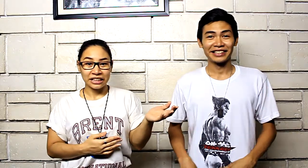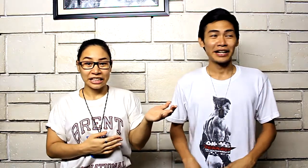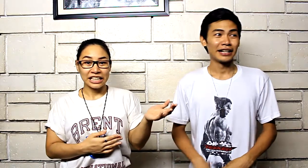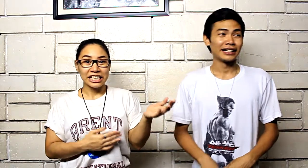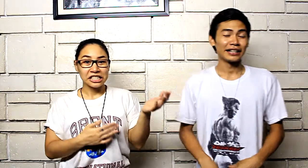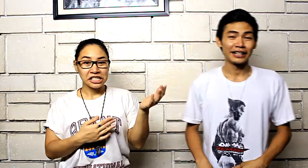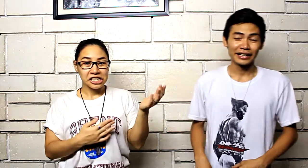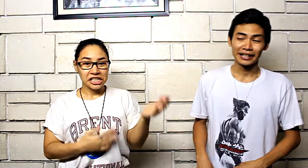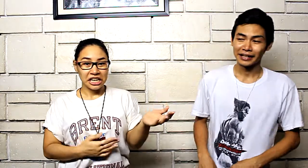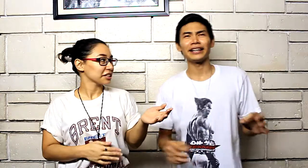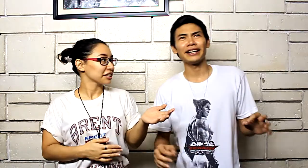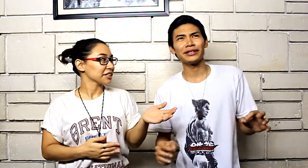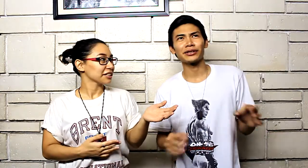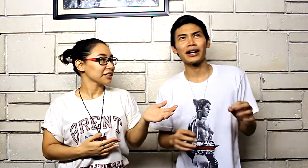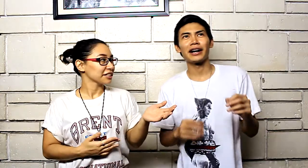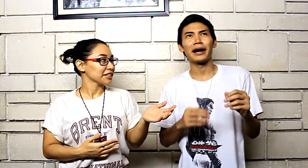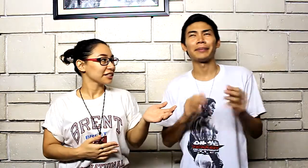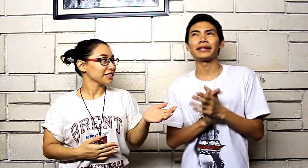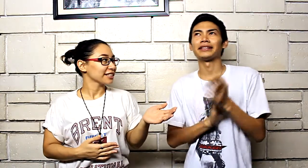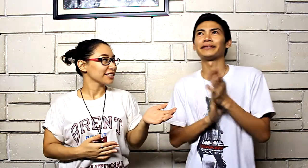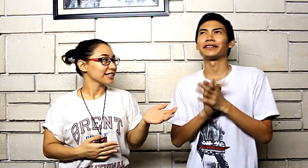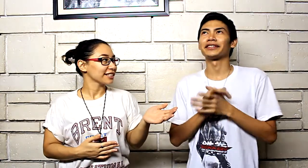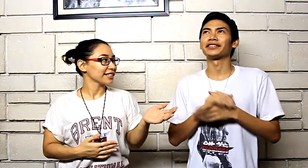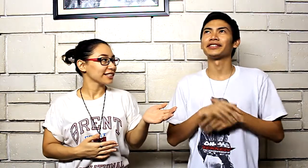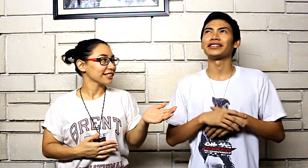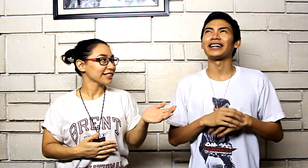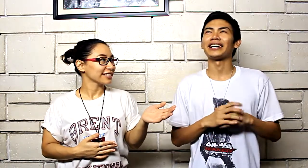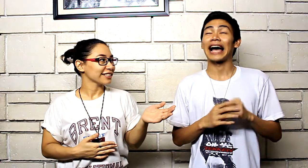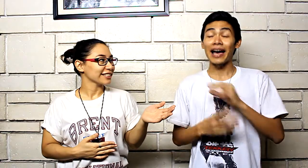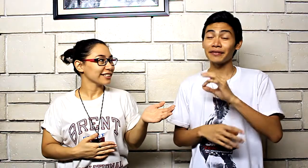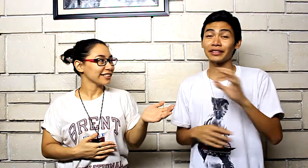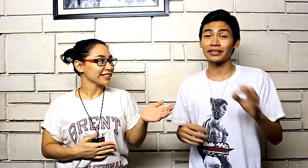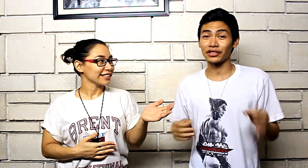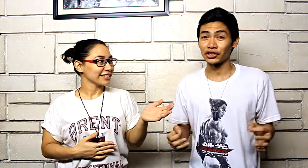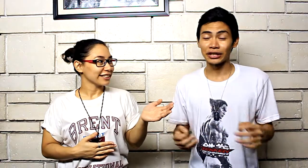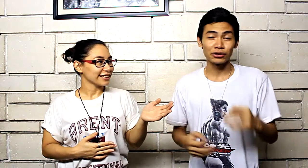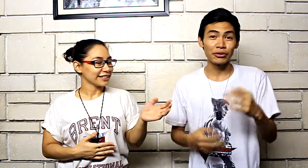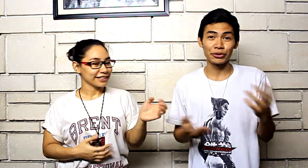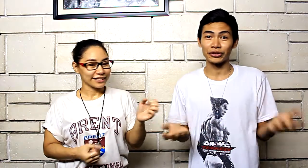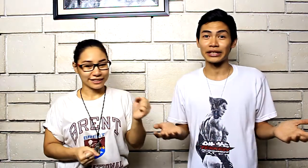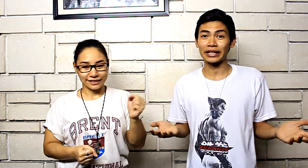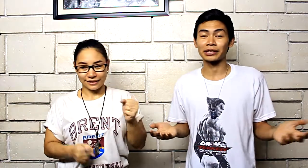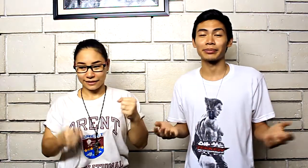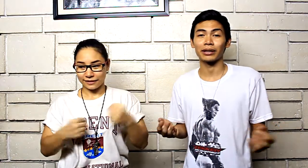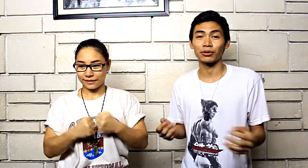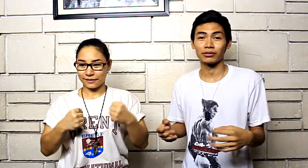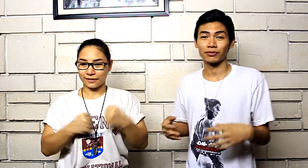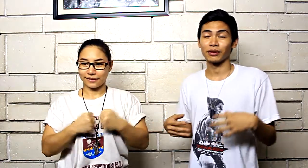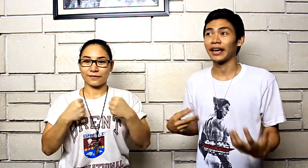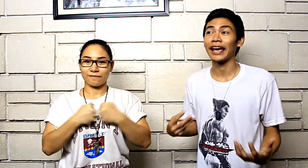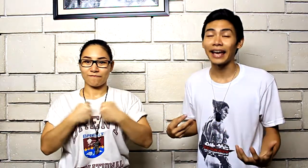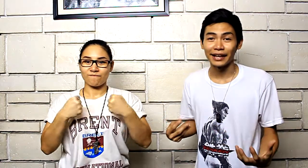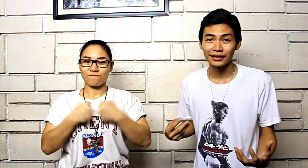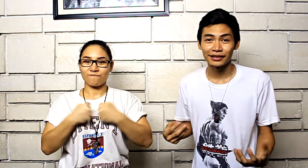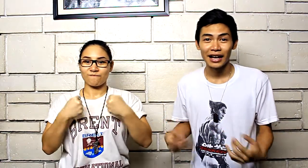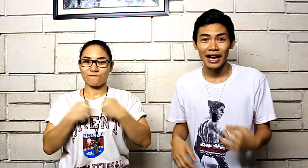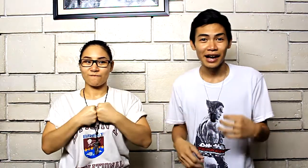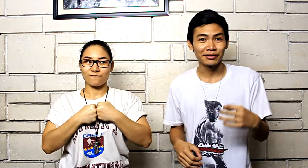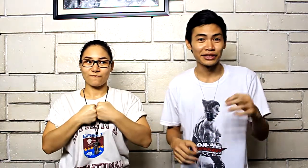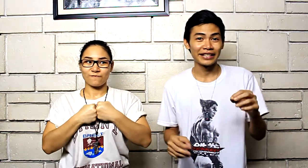shit it is a bit difficult because I haven't tasted shit so I wouldn't really expect what to taste after eating